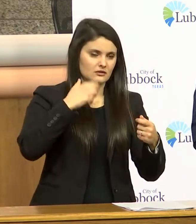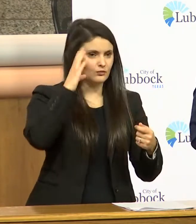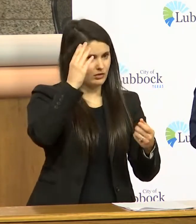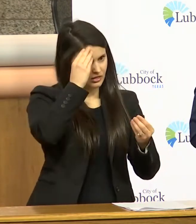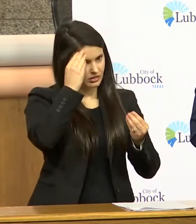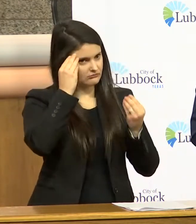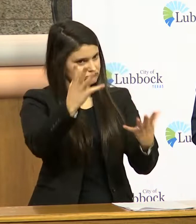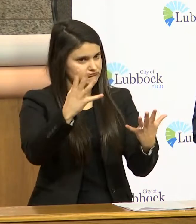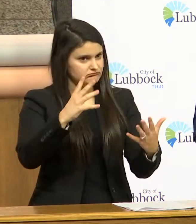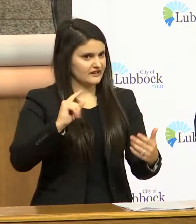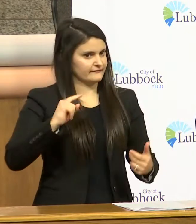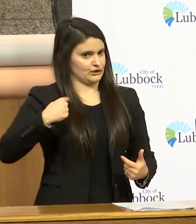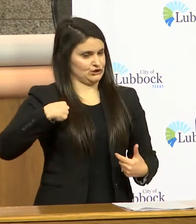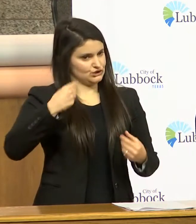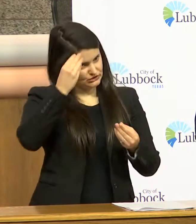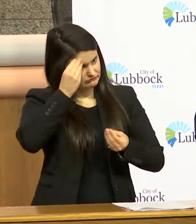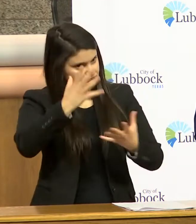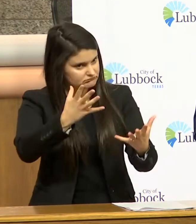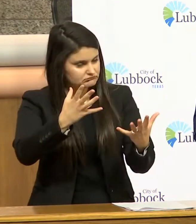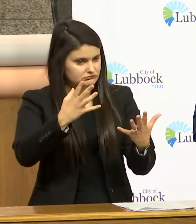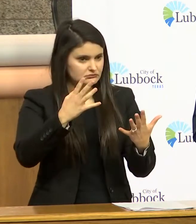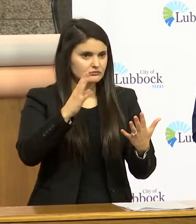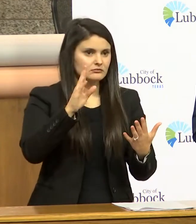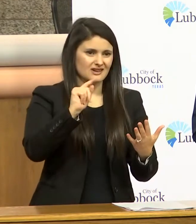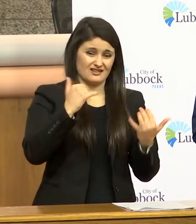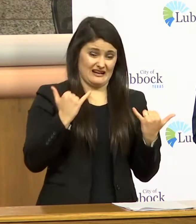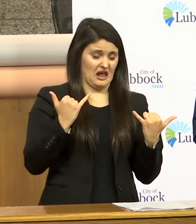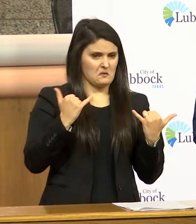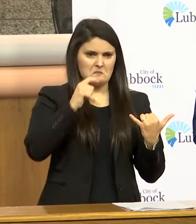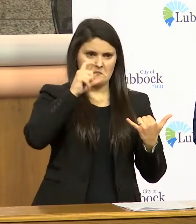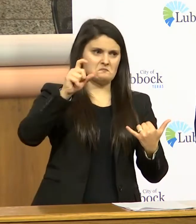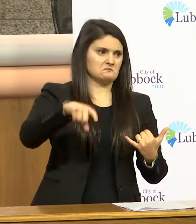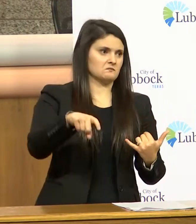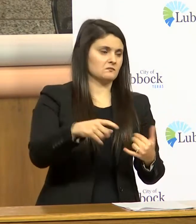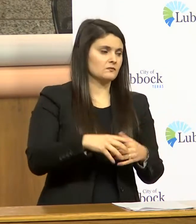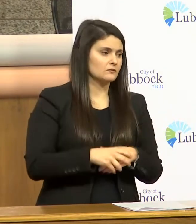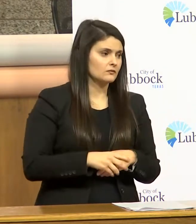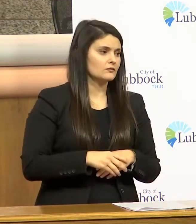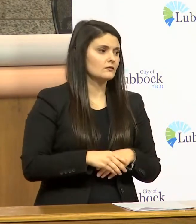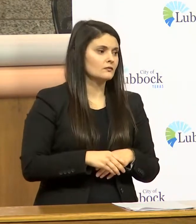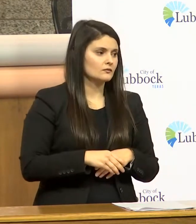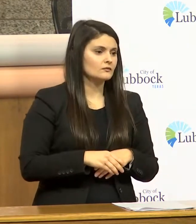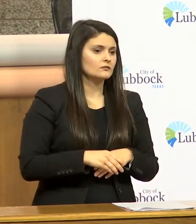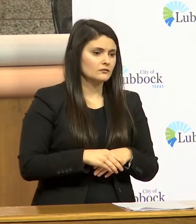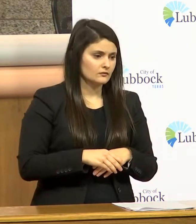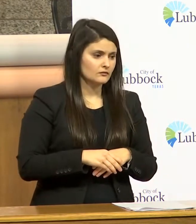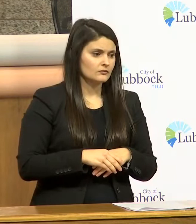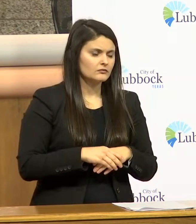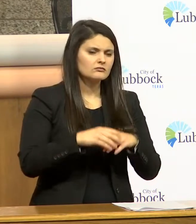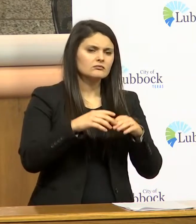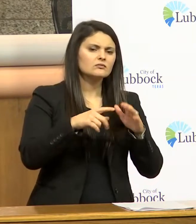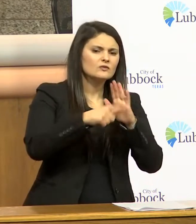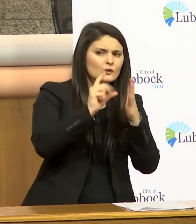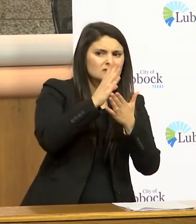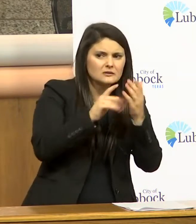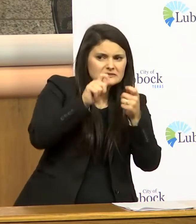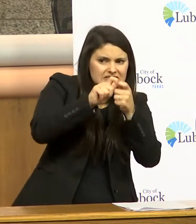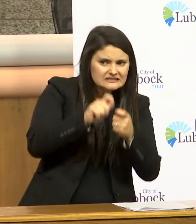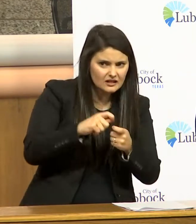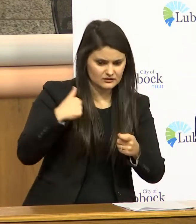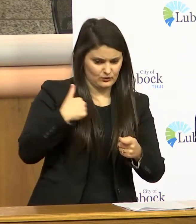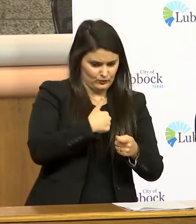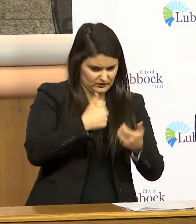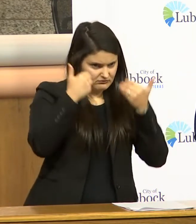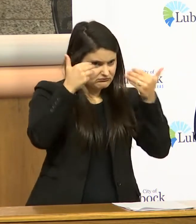to talk to you about it but right now that's not the case so i want to go over a few of the details of the changes we